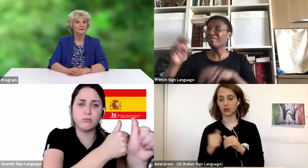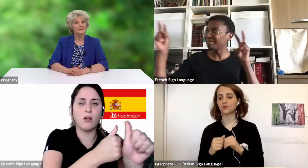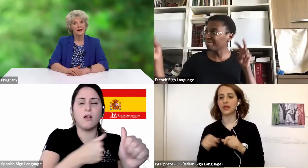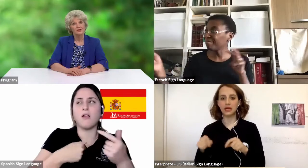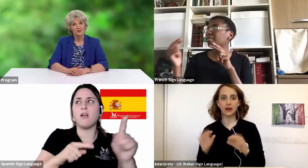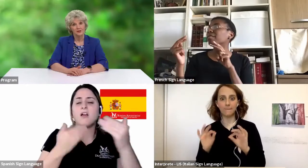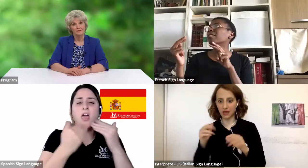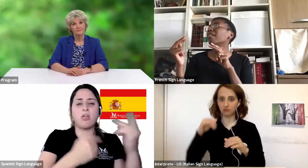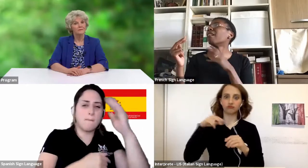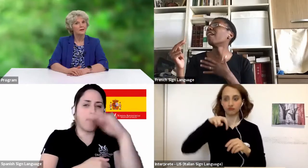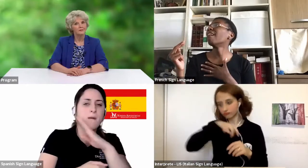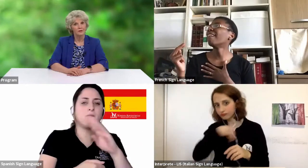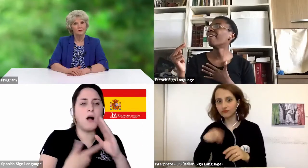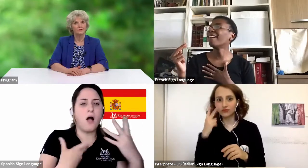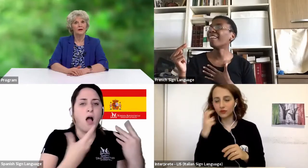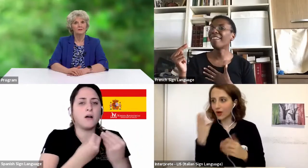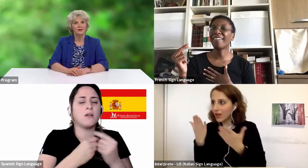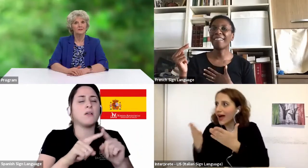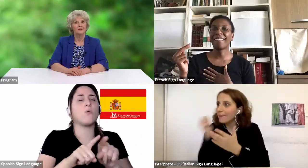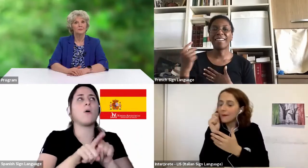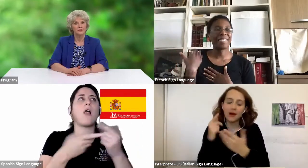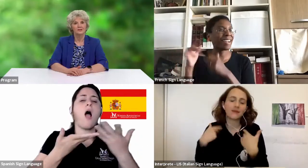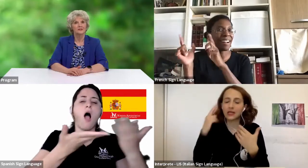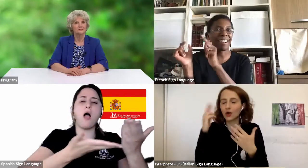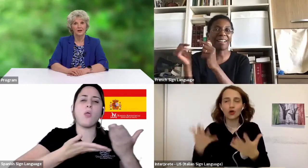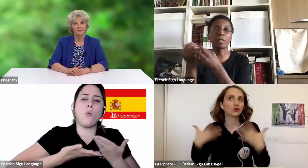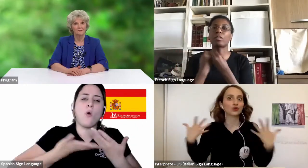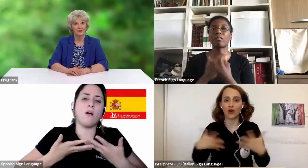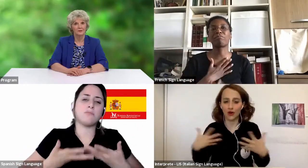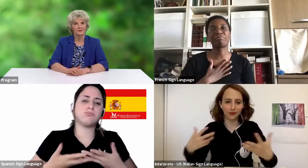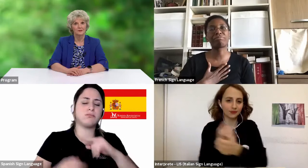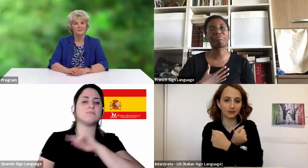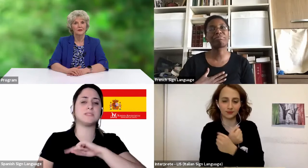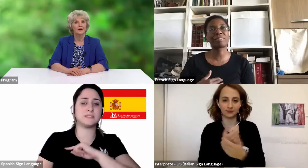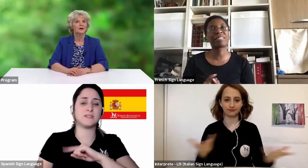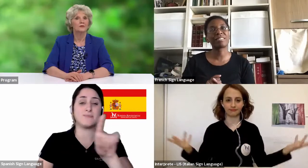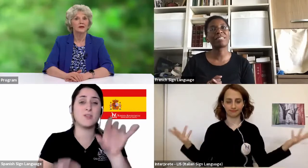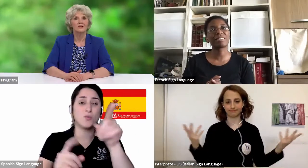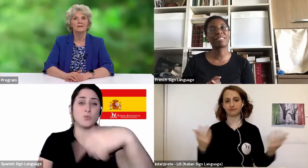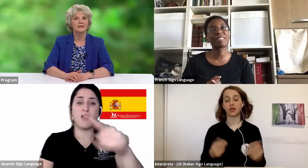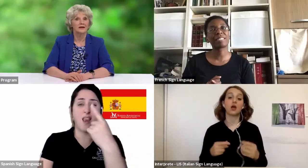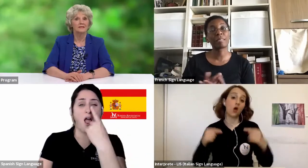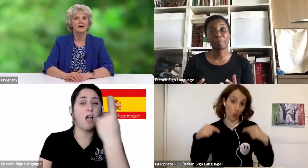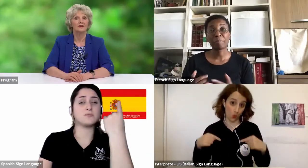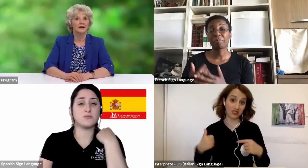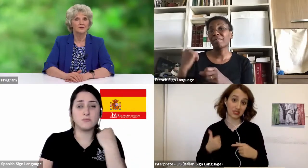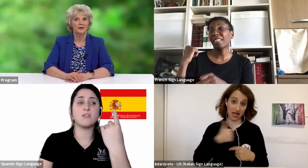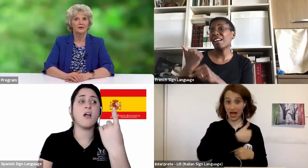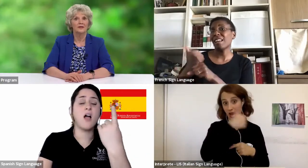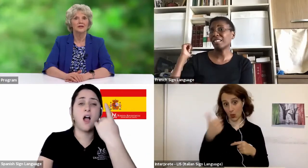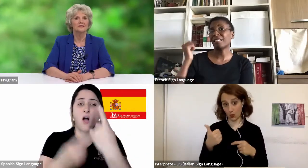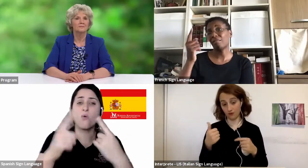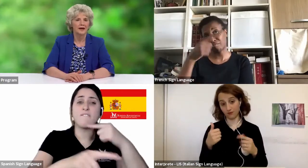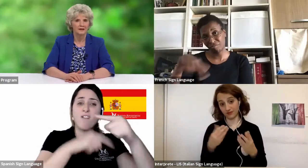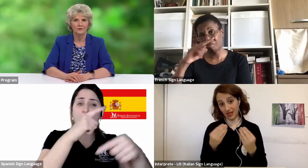This past year, many of you have lost precious family members. Grieving the death of a loved